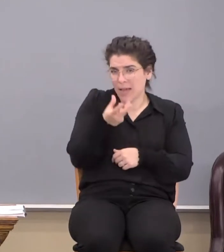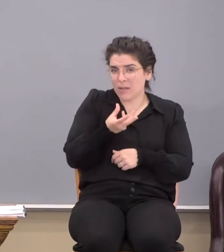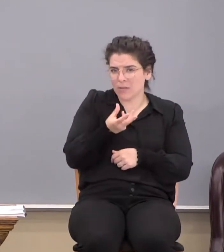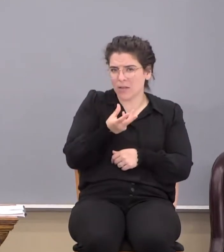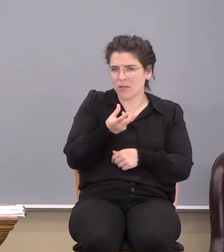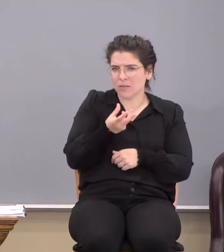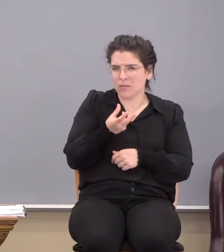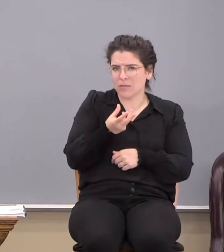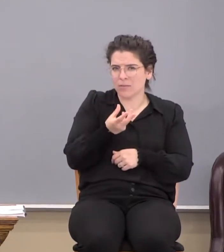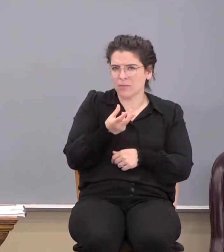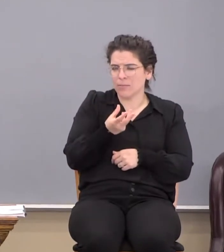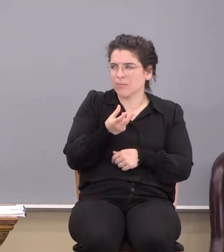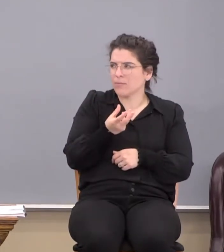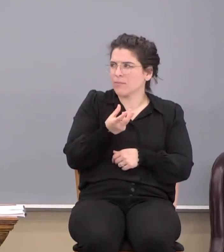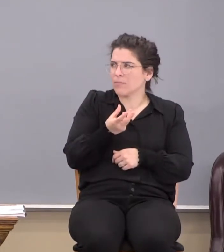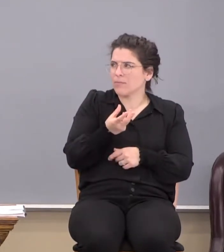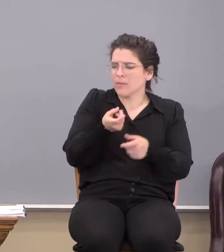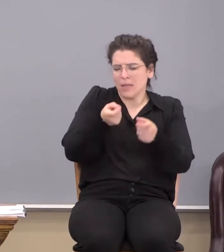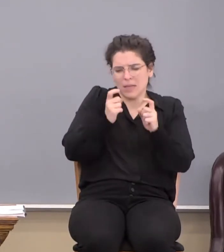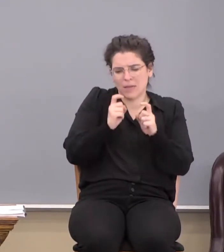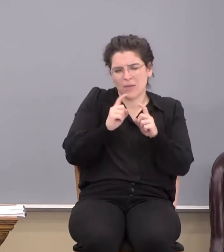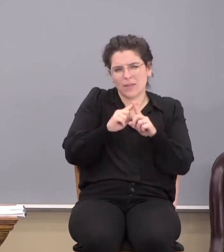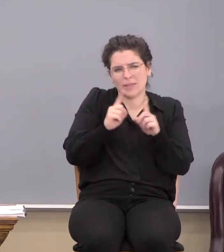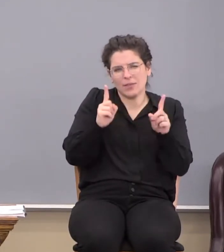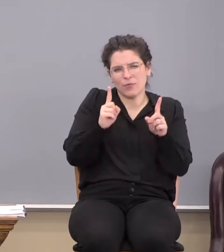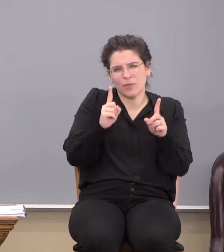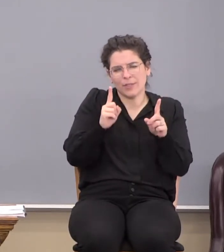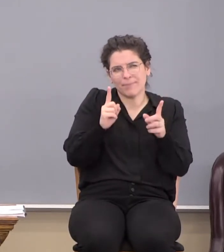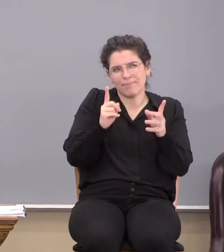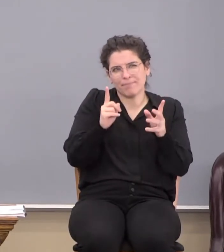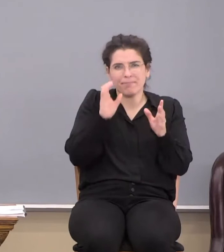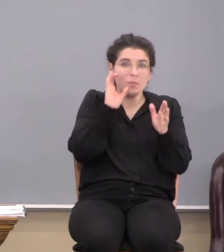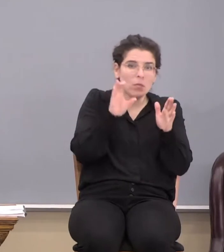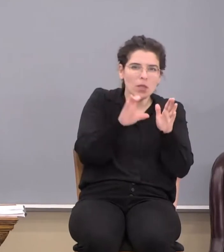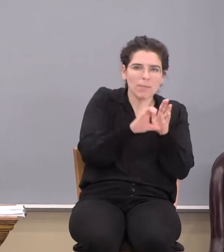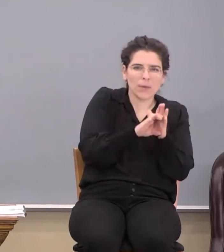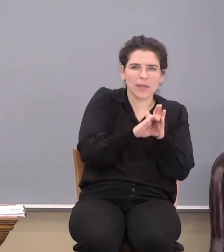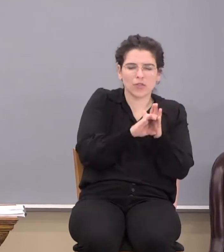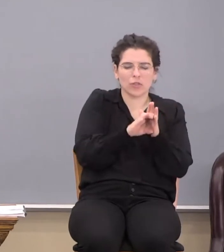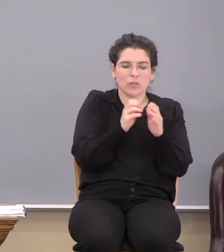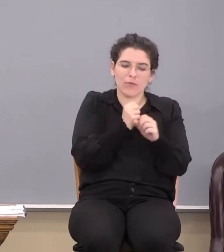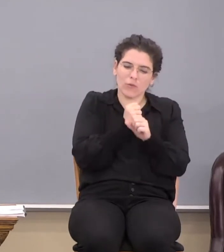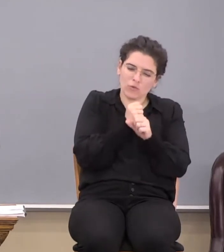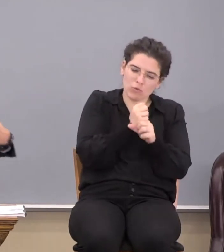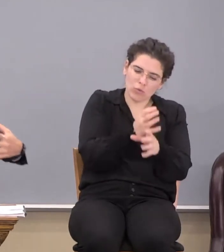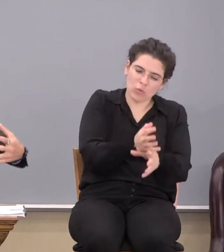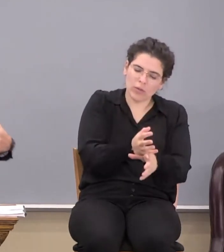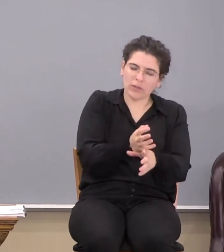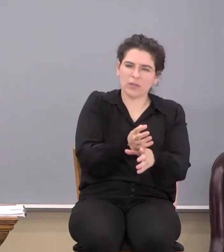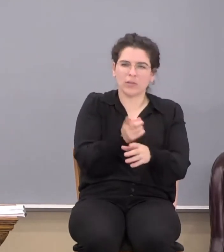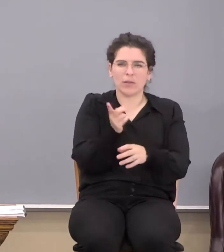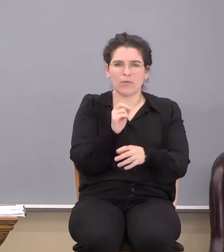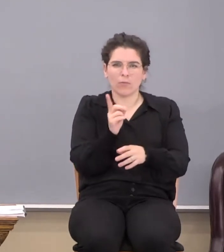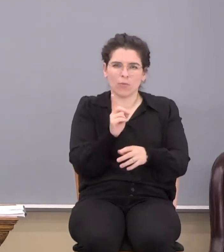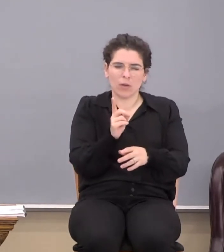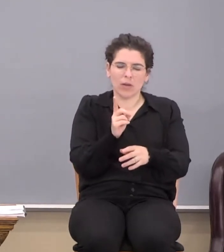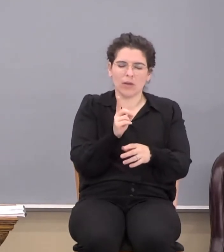he gives us different glimpses or pictures of the sources of where